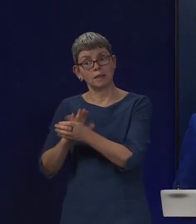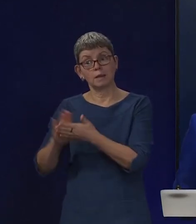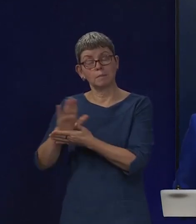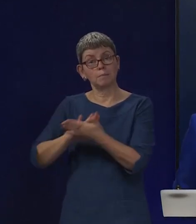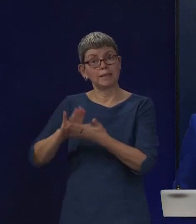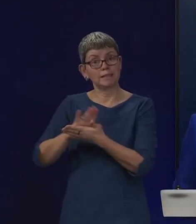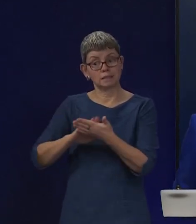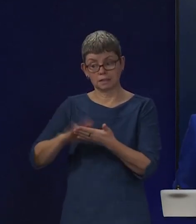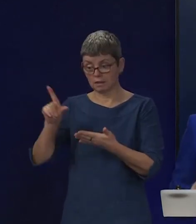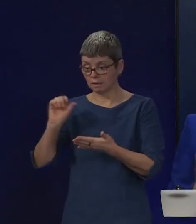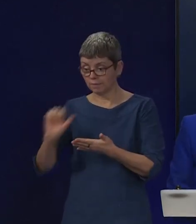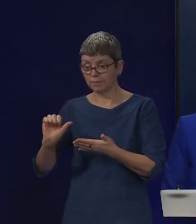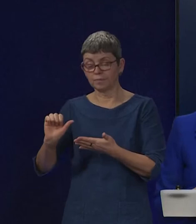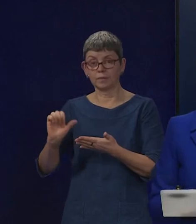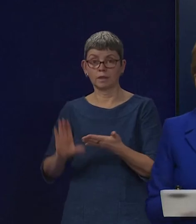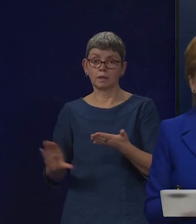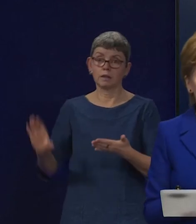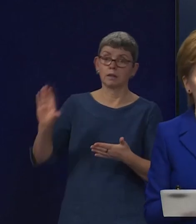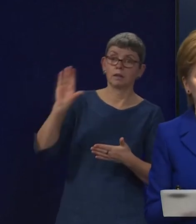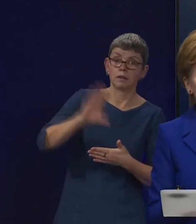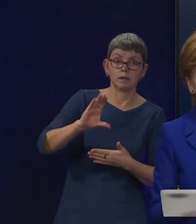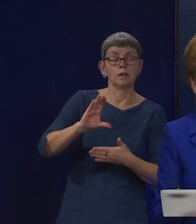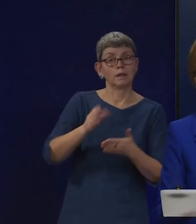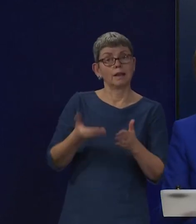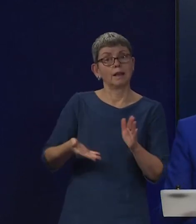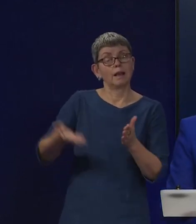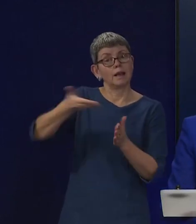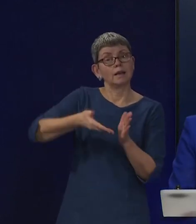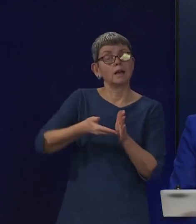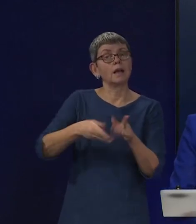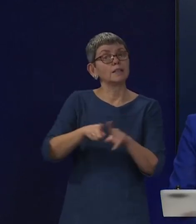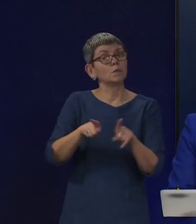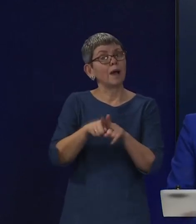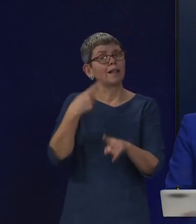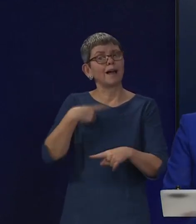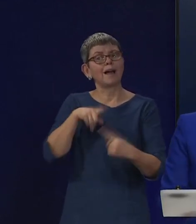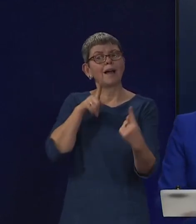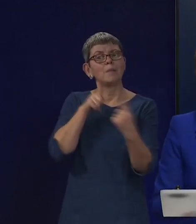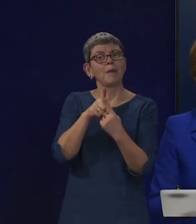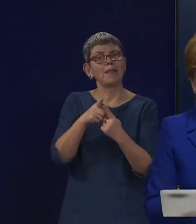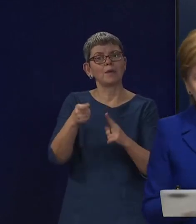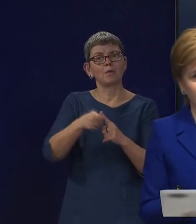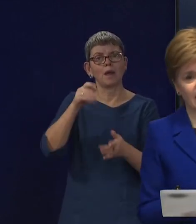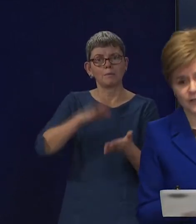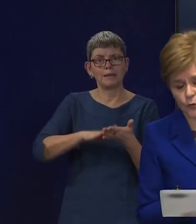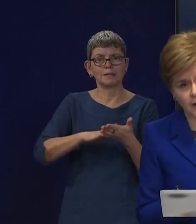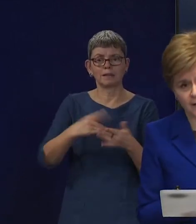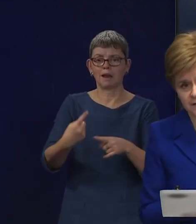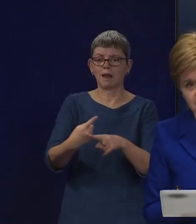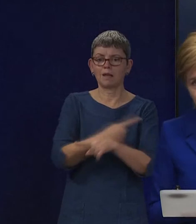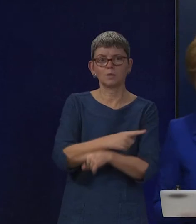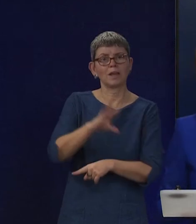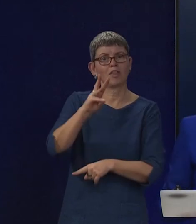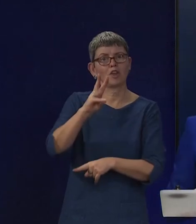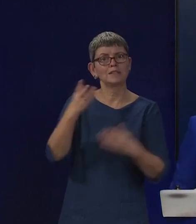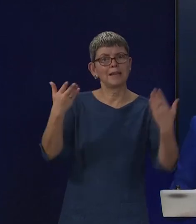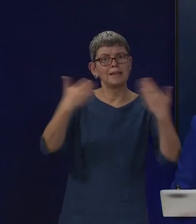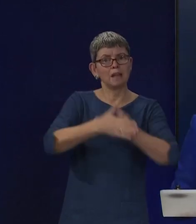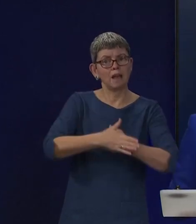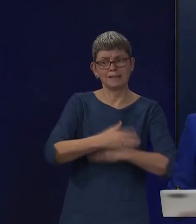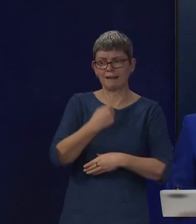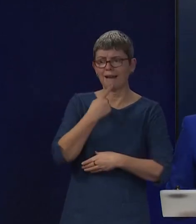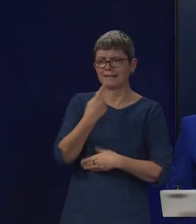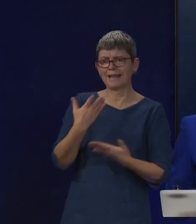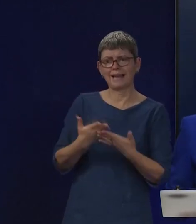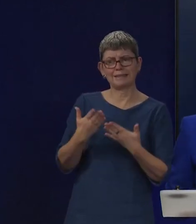investment in the NHS. That's a point I was making to the Prime Minister when I saw him last Thursday evening. I don't have very much hope that